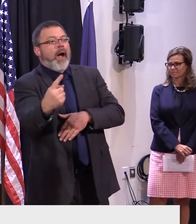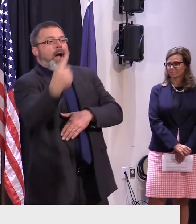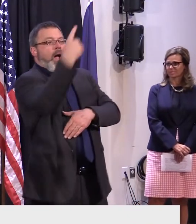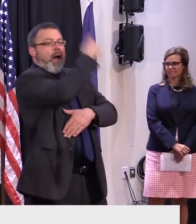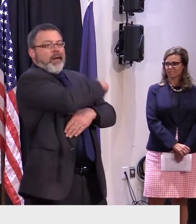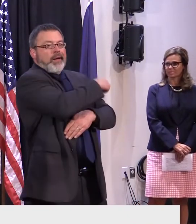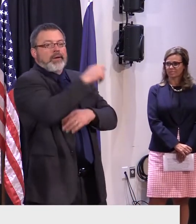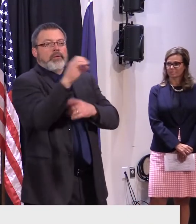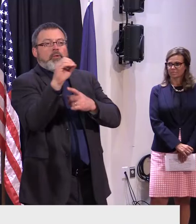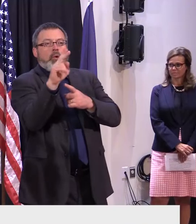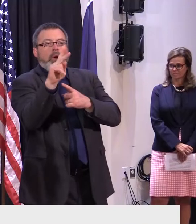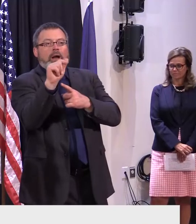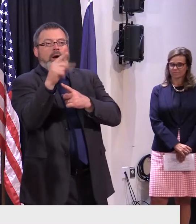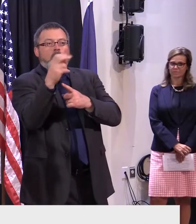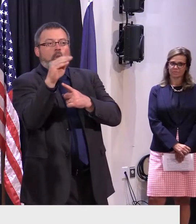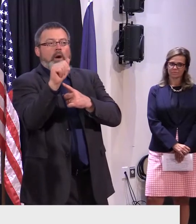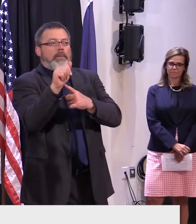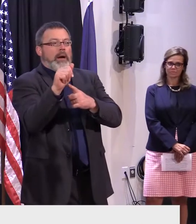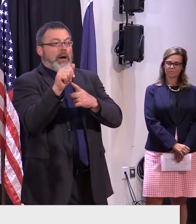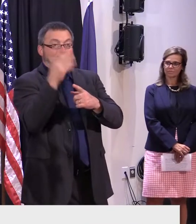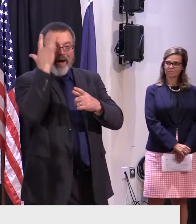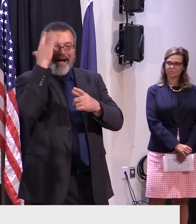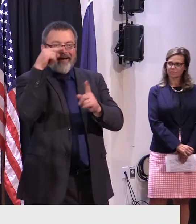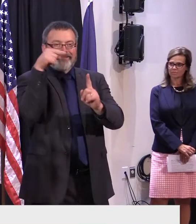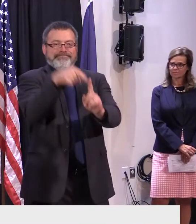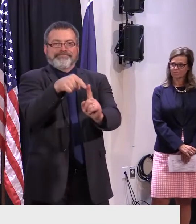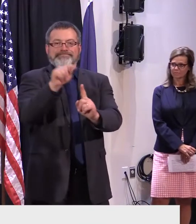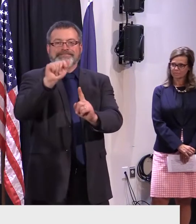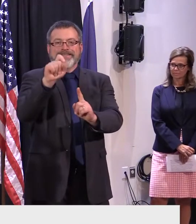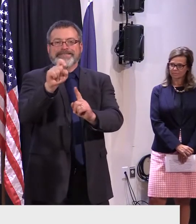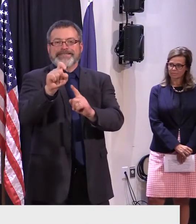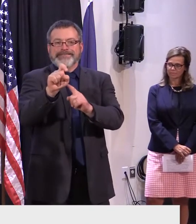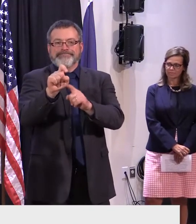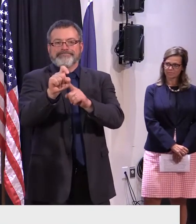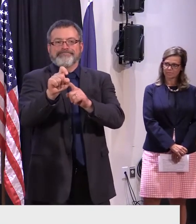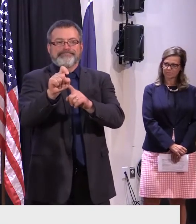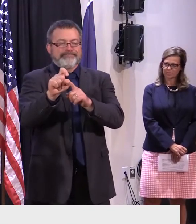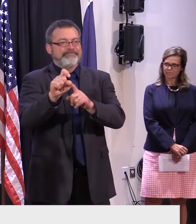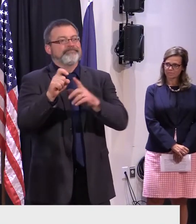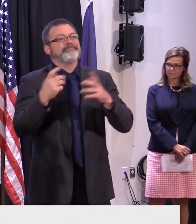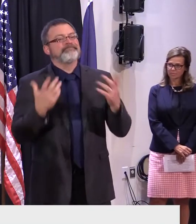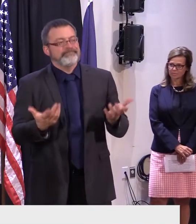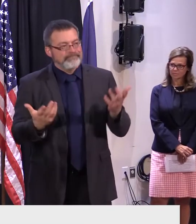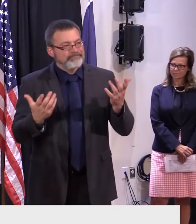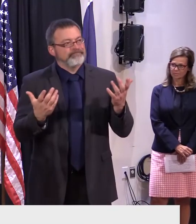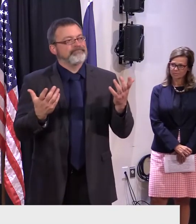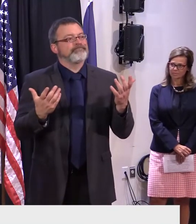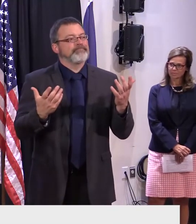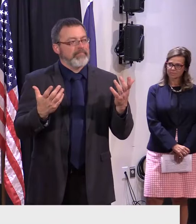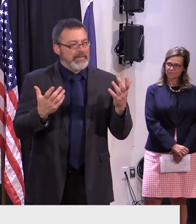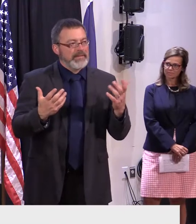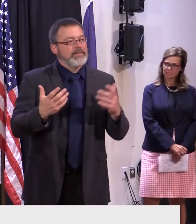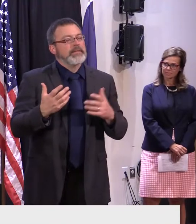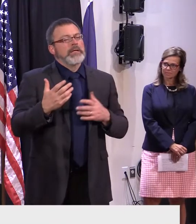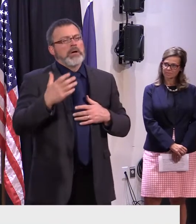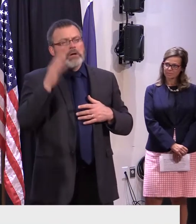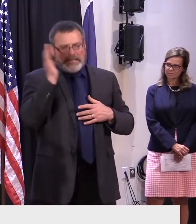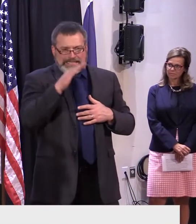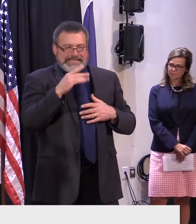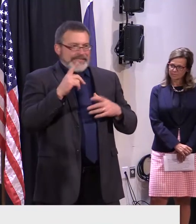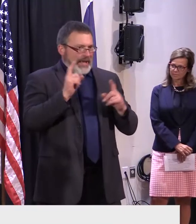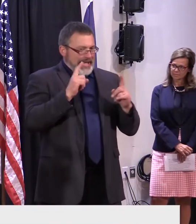it's because of the tax advantages in Oklahoma and a lot of other advantages as well.